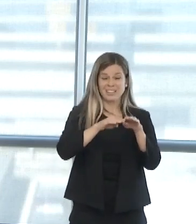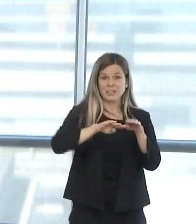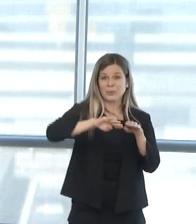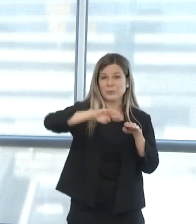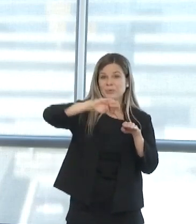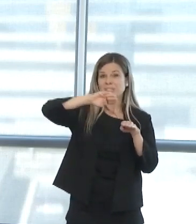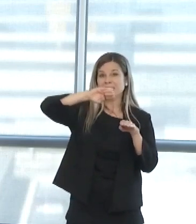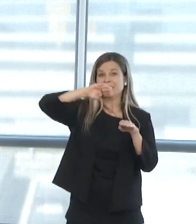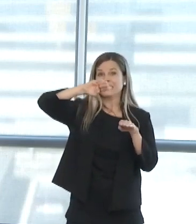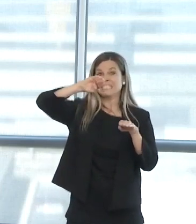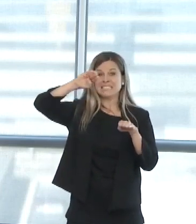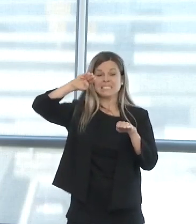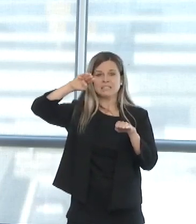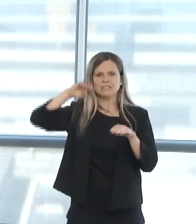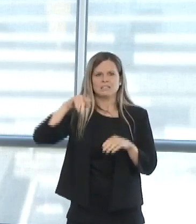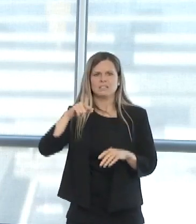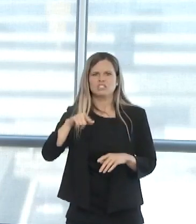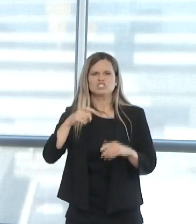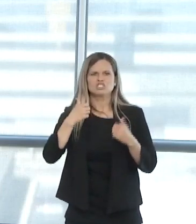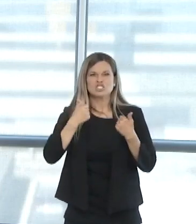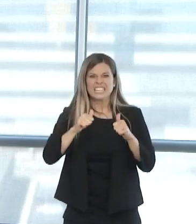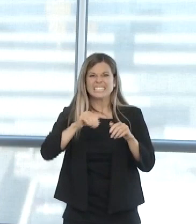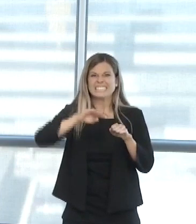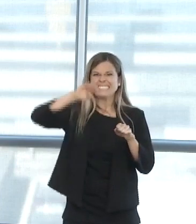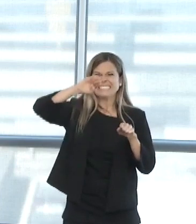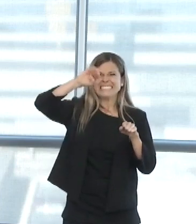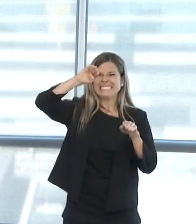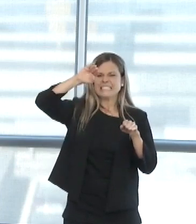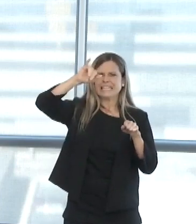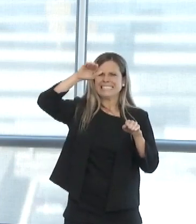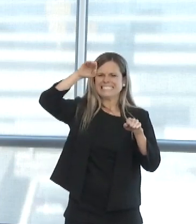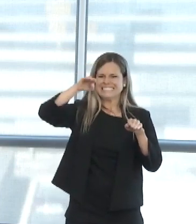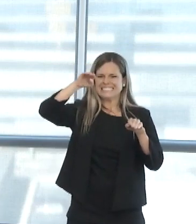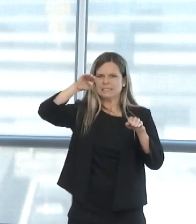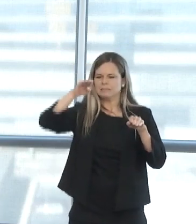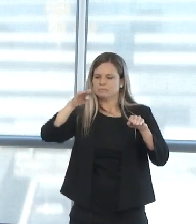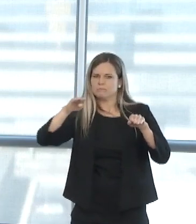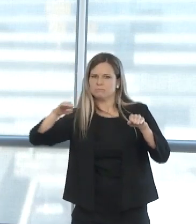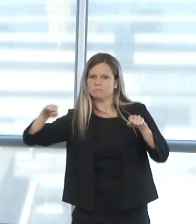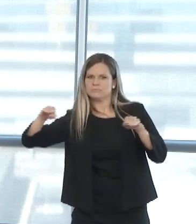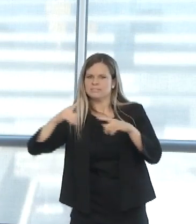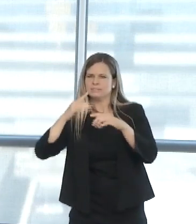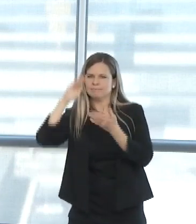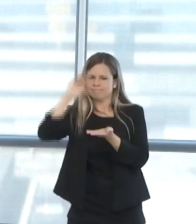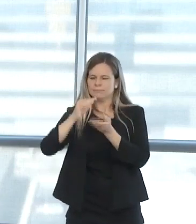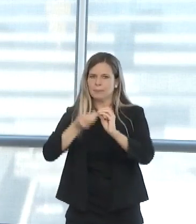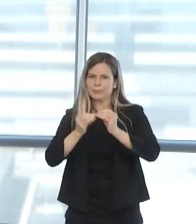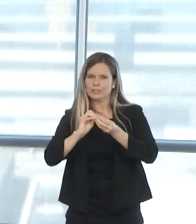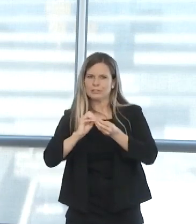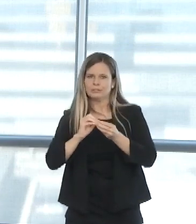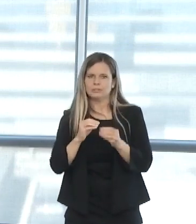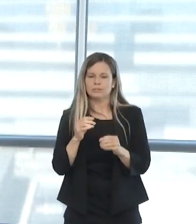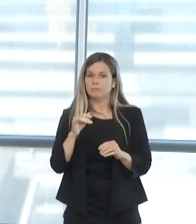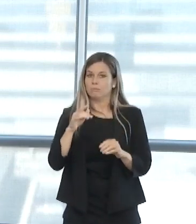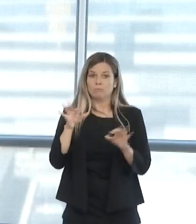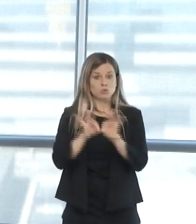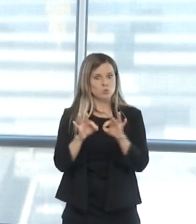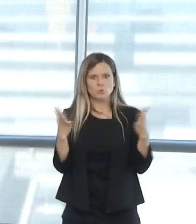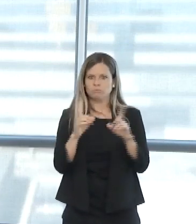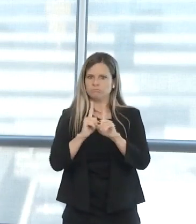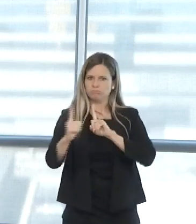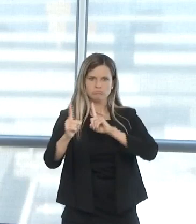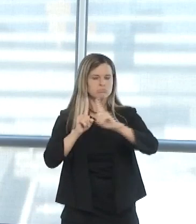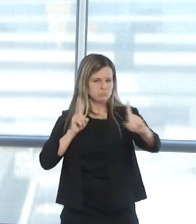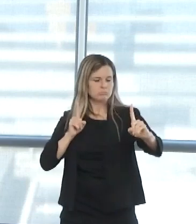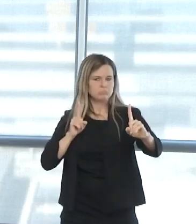And we've been trying to bend that curve through our social distancing and stop the spread campaign. And eventually,